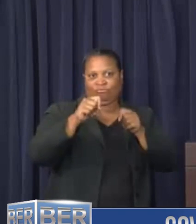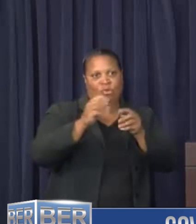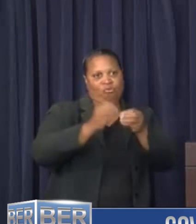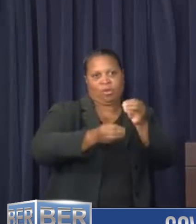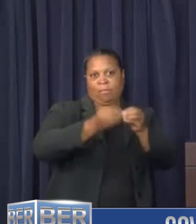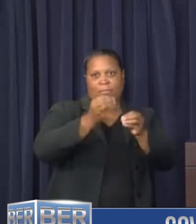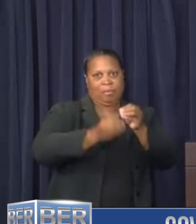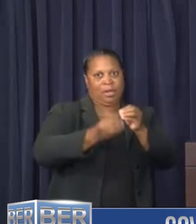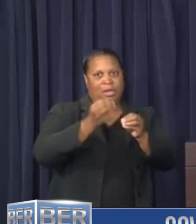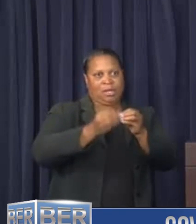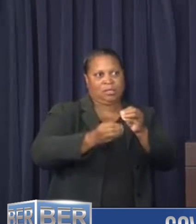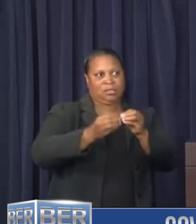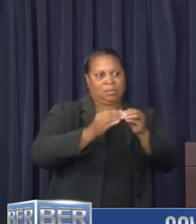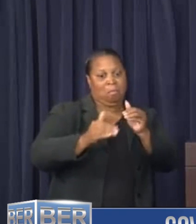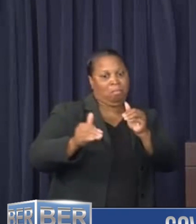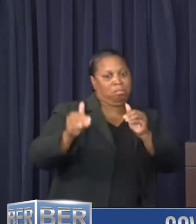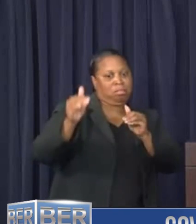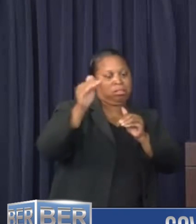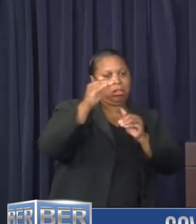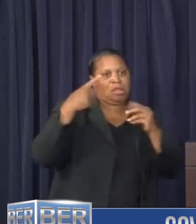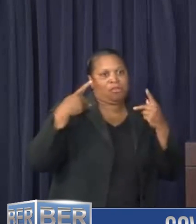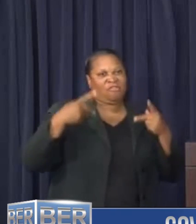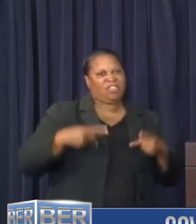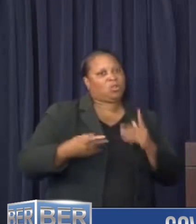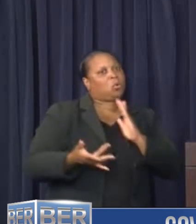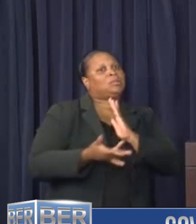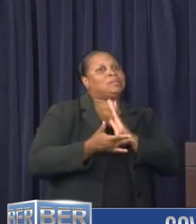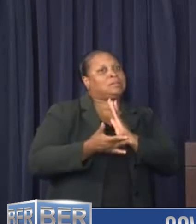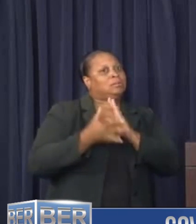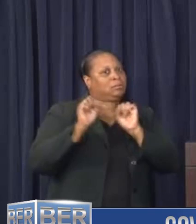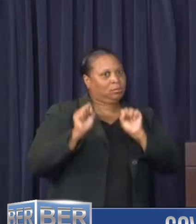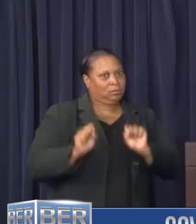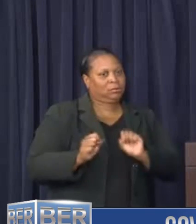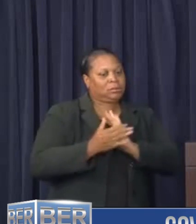repairs that are beyond your physical or technical ability.